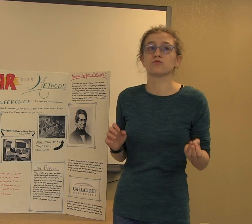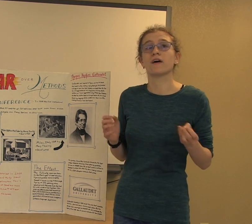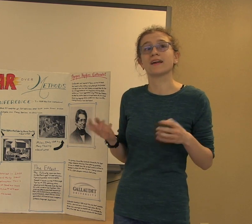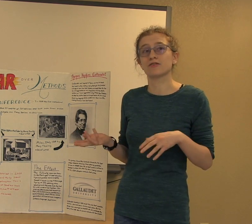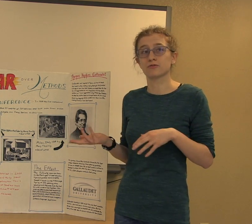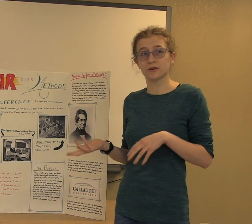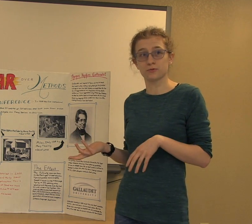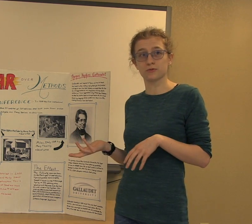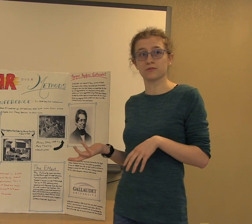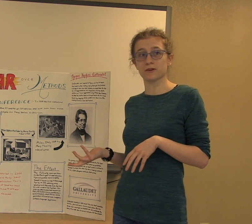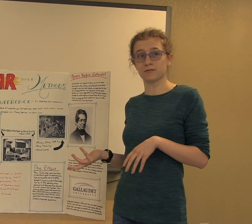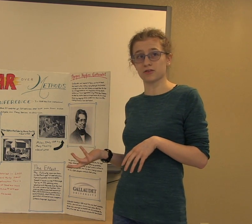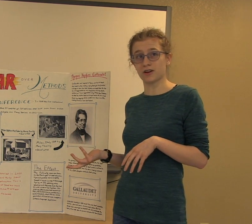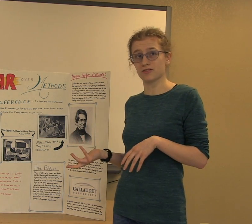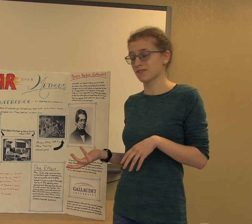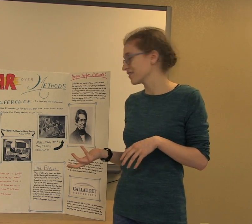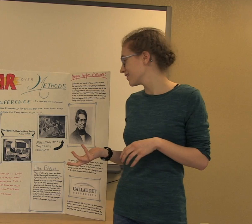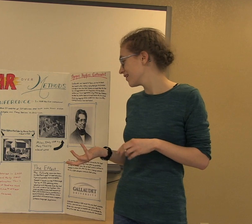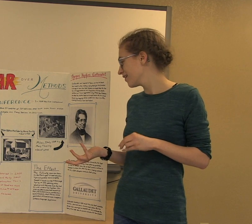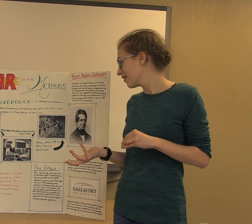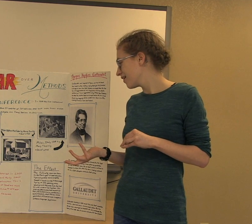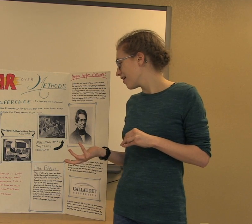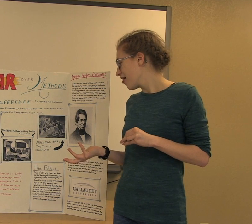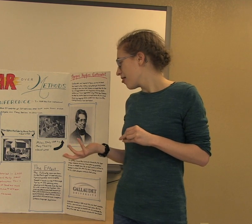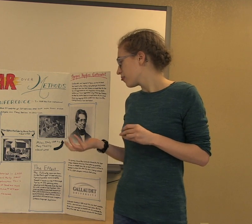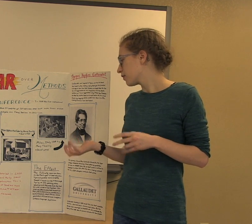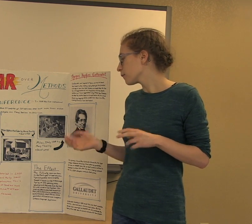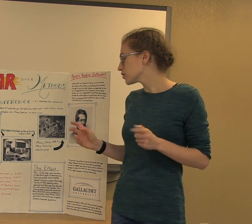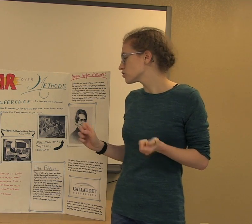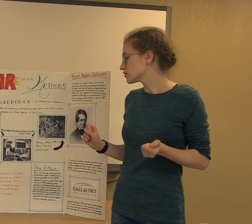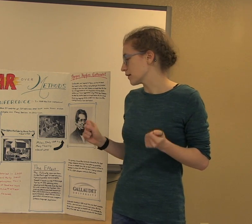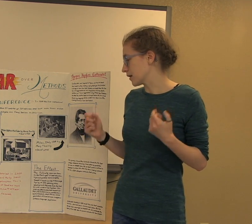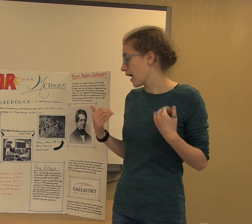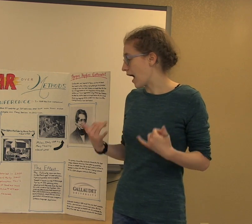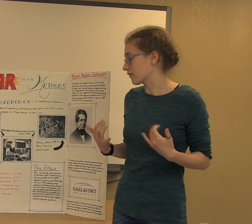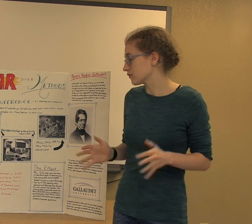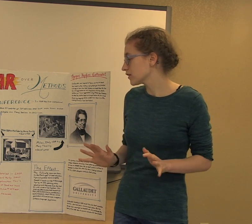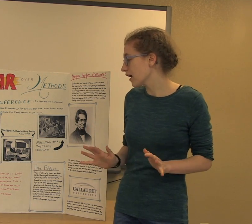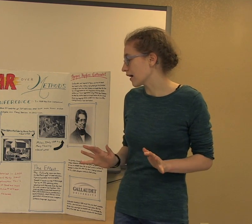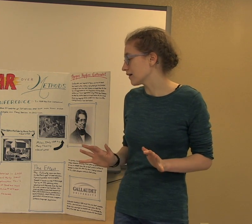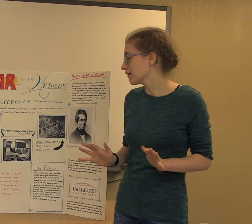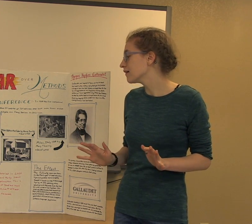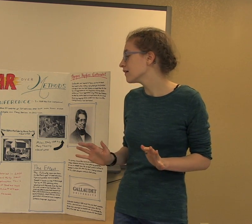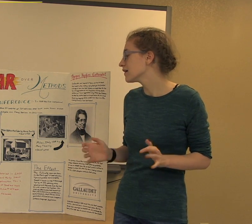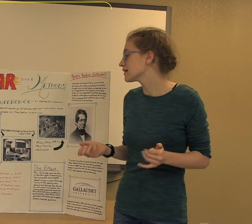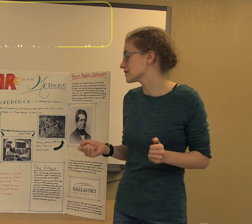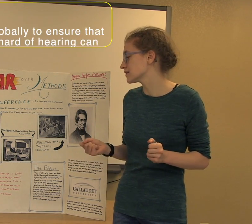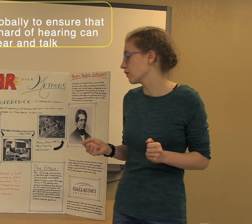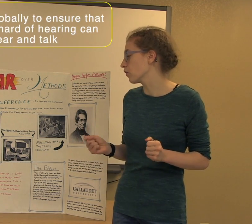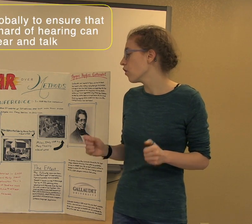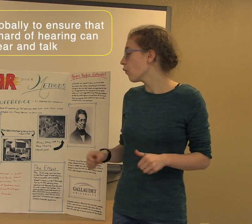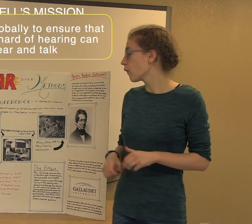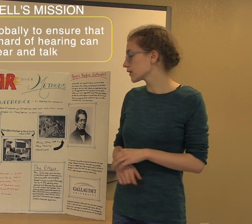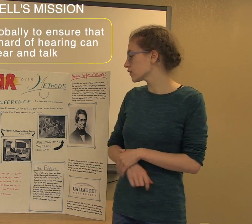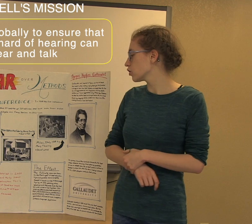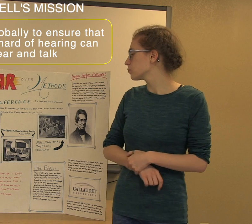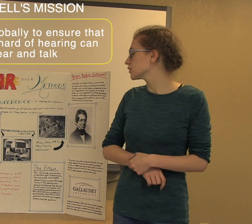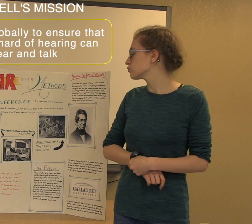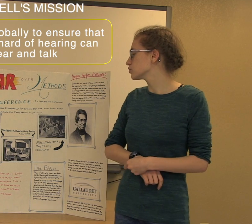financial resources for deaf education. Their mission statement, as of today, is still working globally to